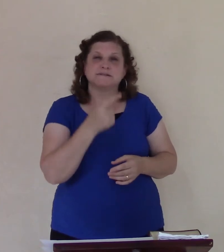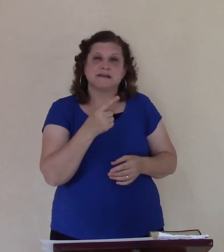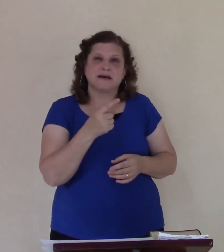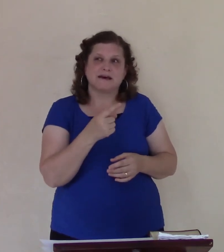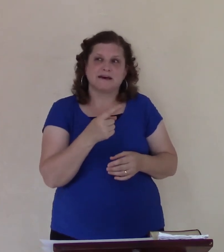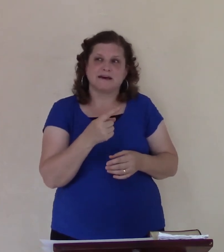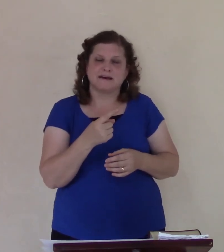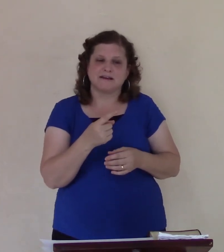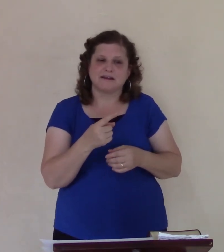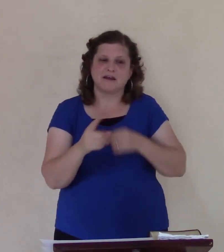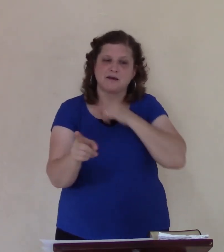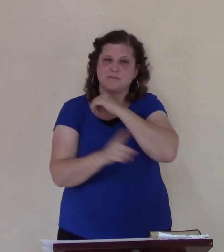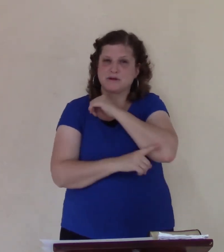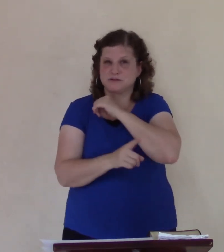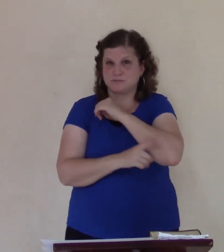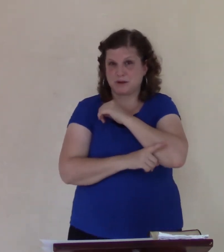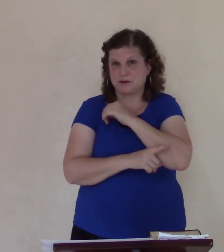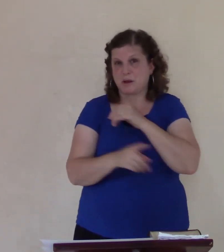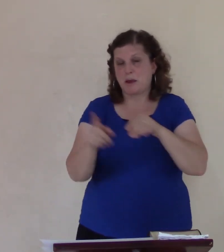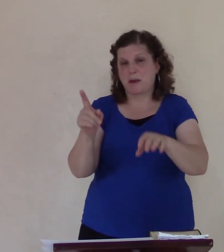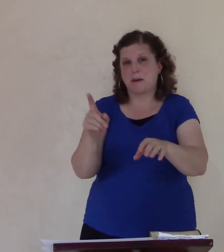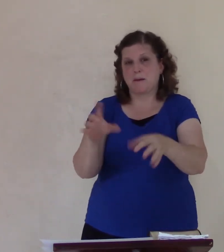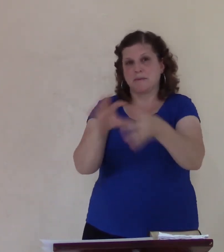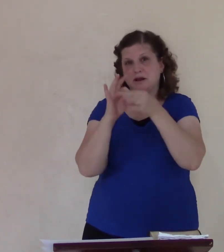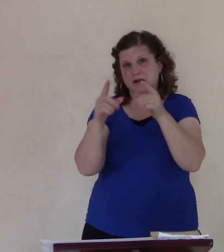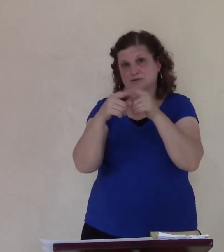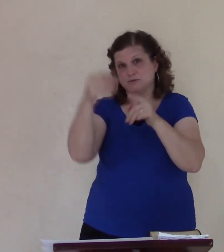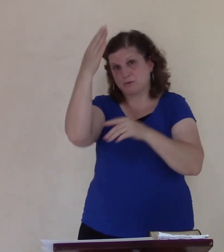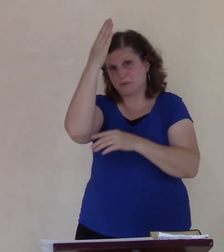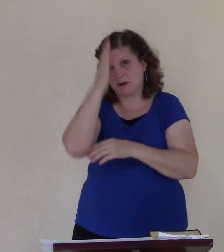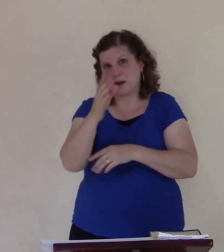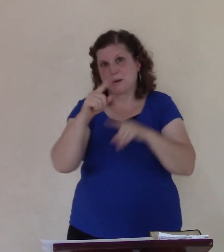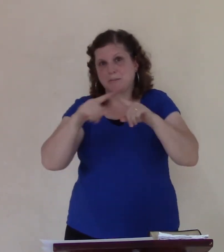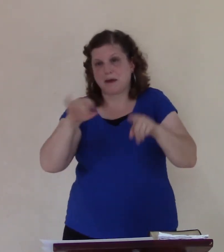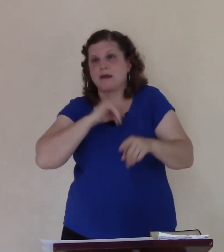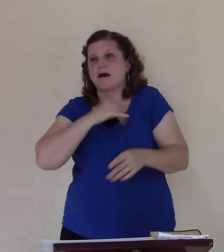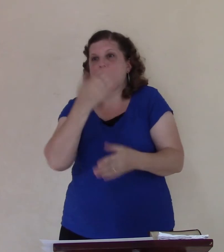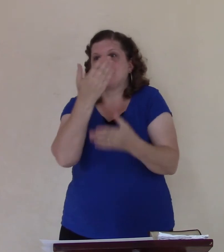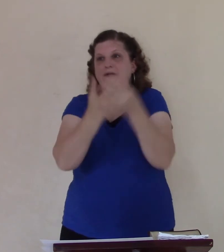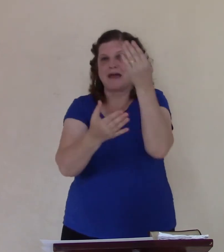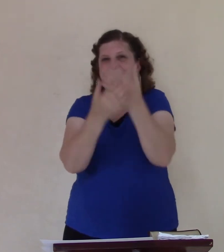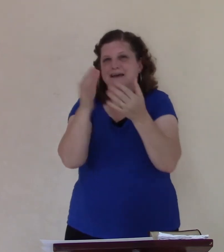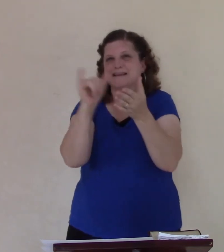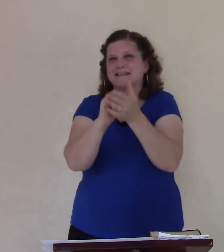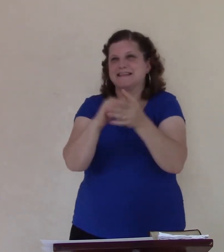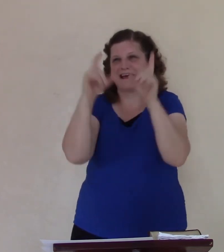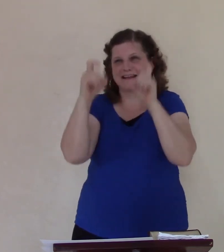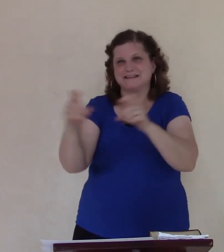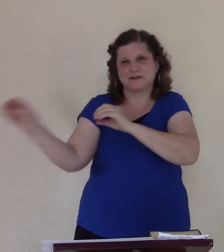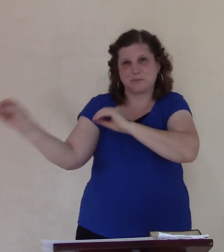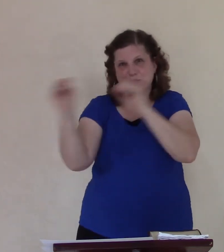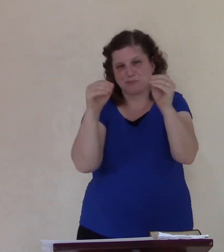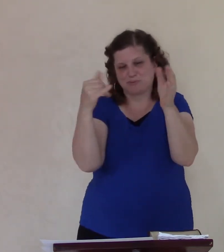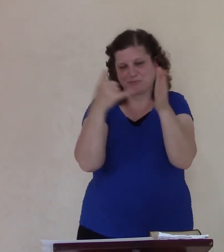God is going to bring it now you're not legal with God okay no you're not